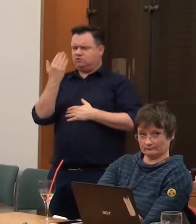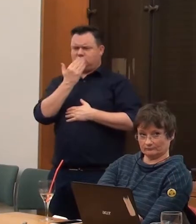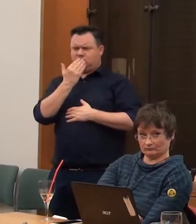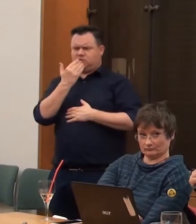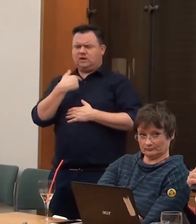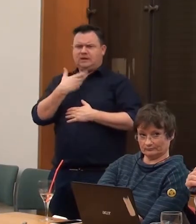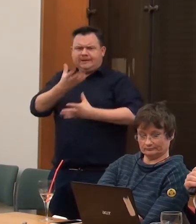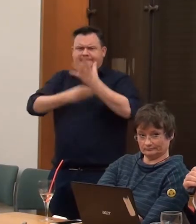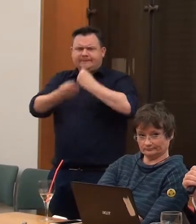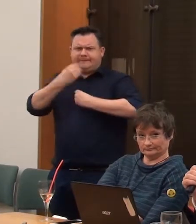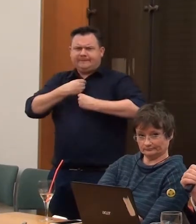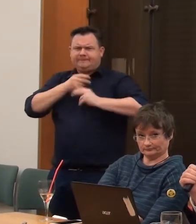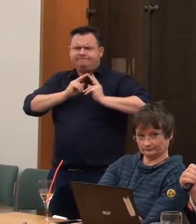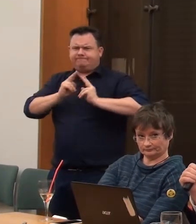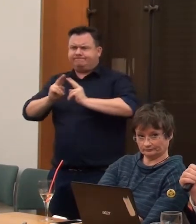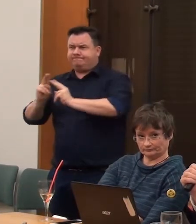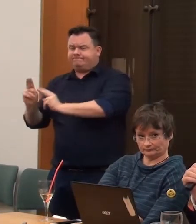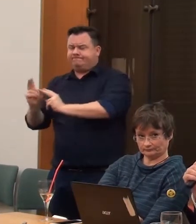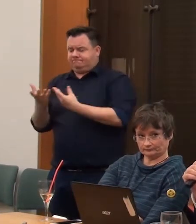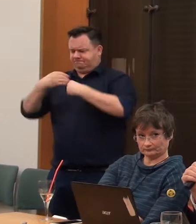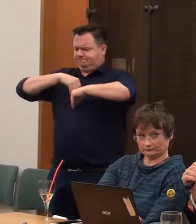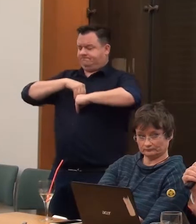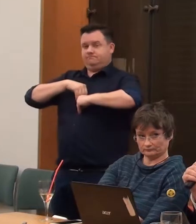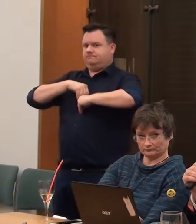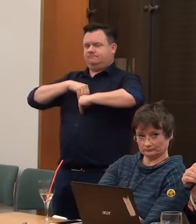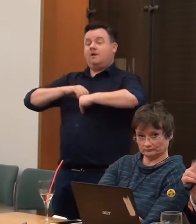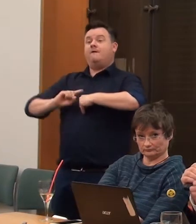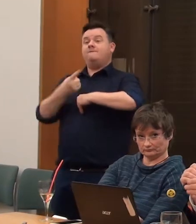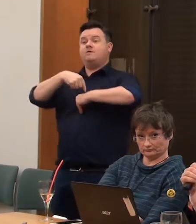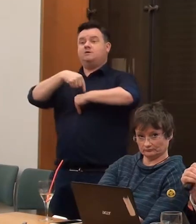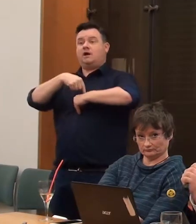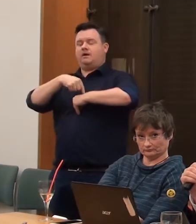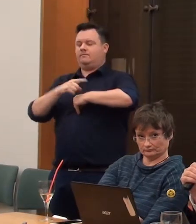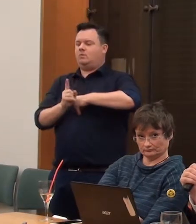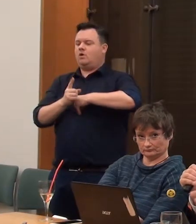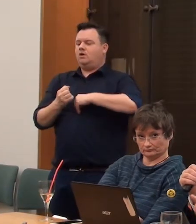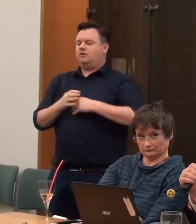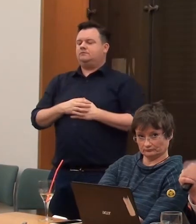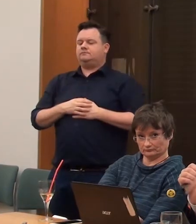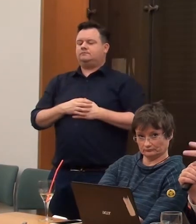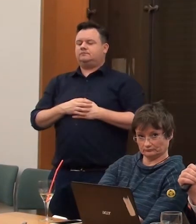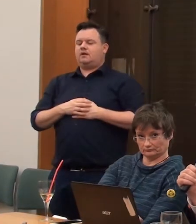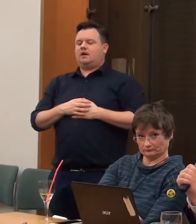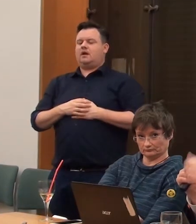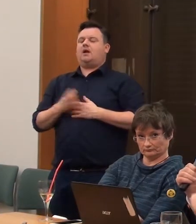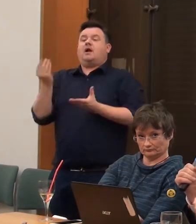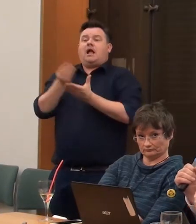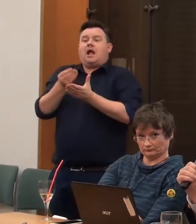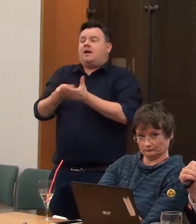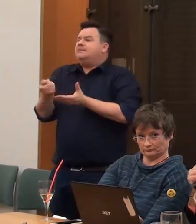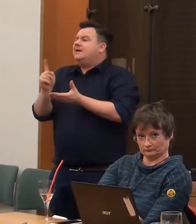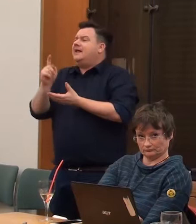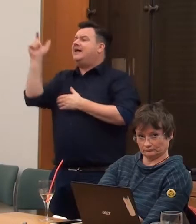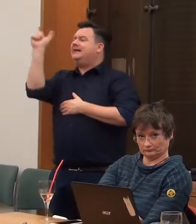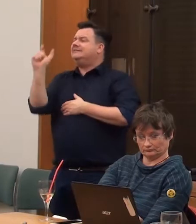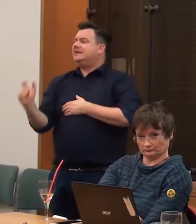and learned all the ways of doing it. But for the first time, with the growth of trade and the beginning of capitalism in the Italian cities,